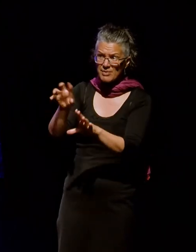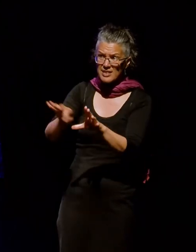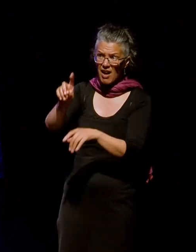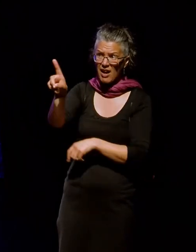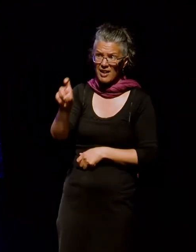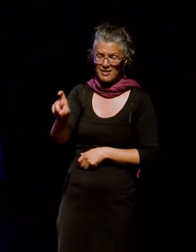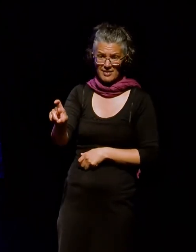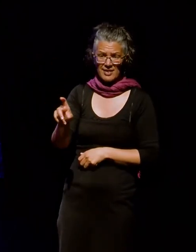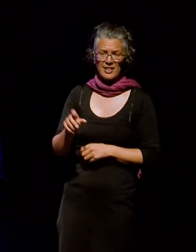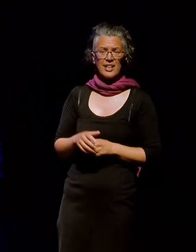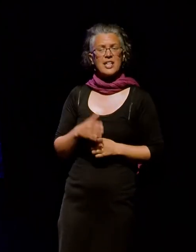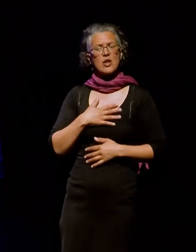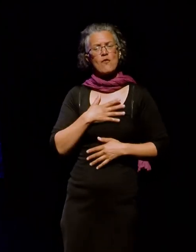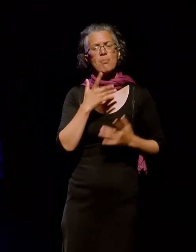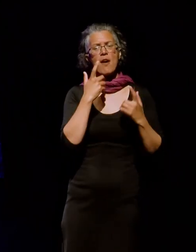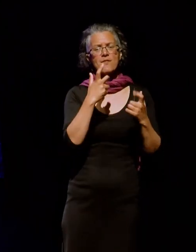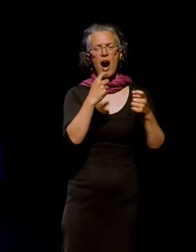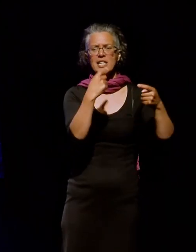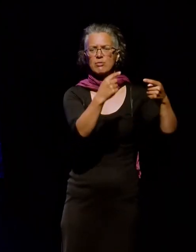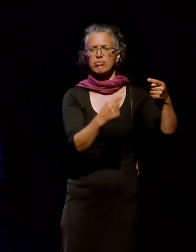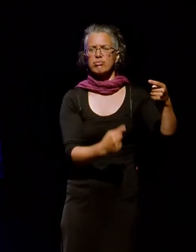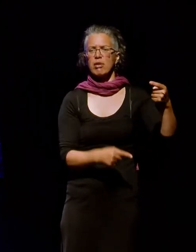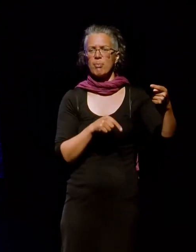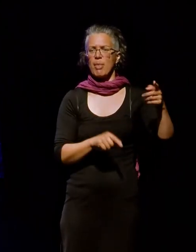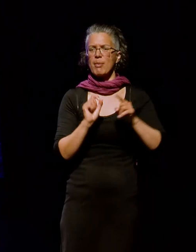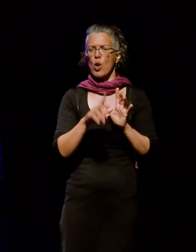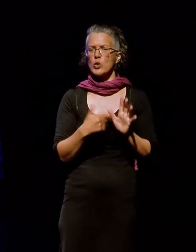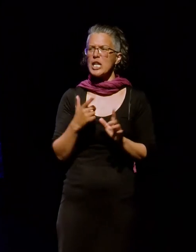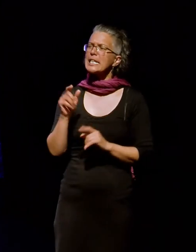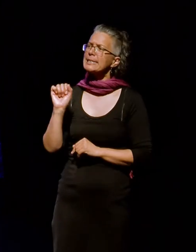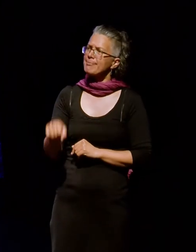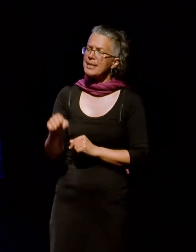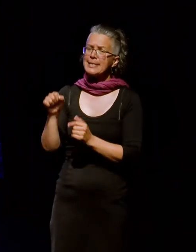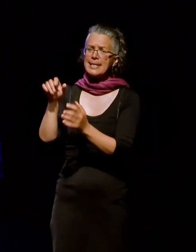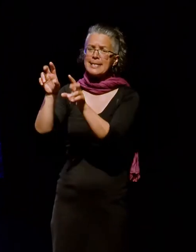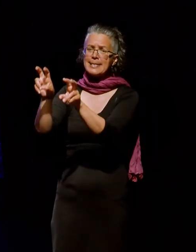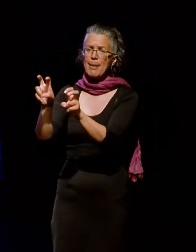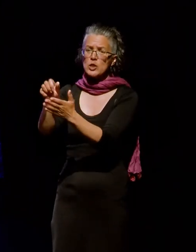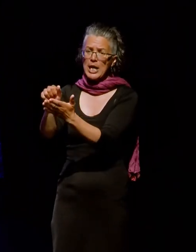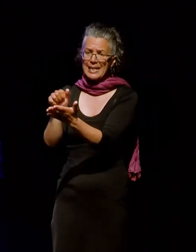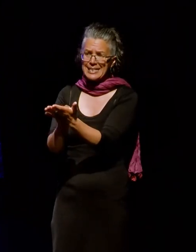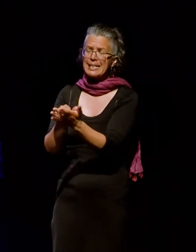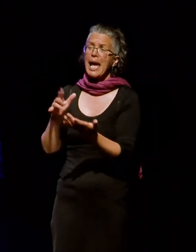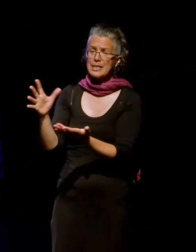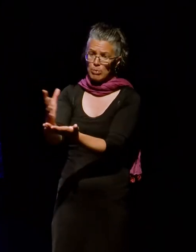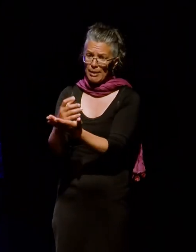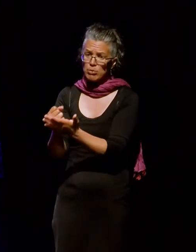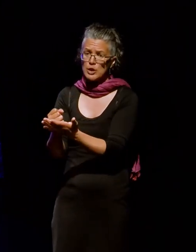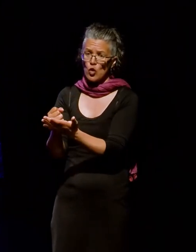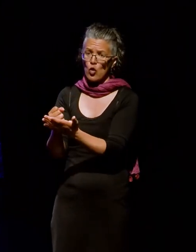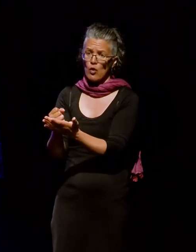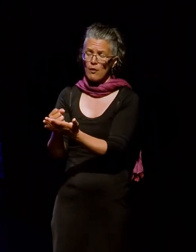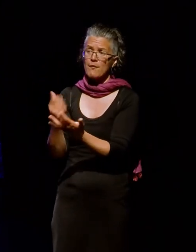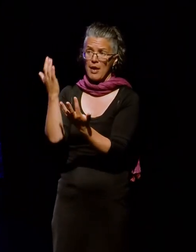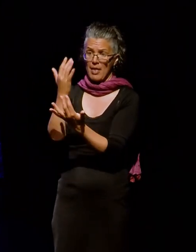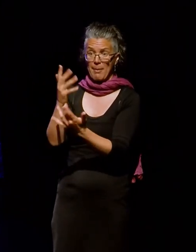So from the findings of this project, there is a sense that something is being preserved or an expectation of preservation. However, these